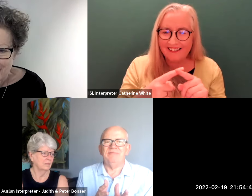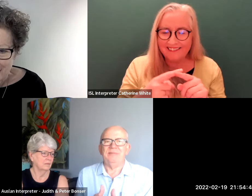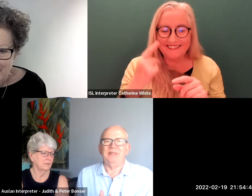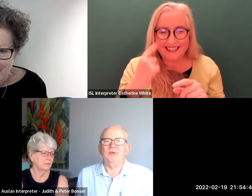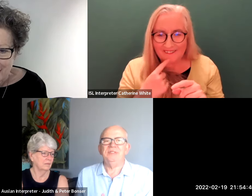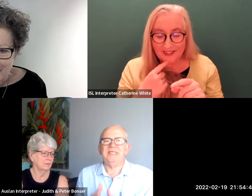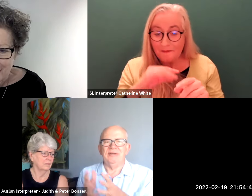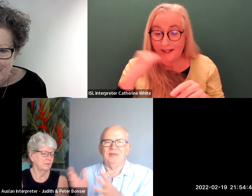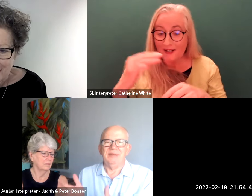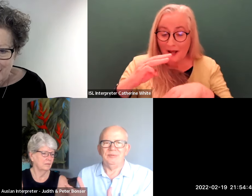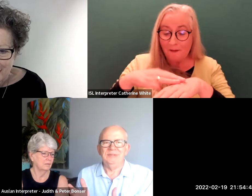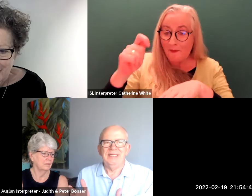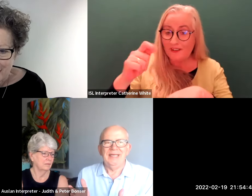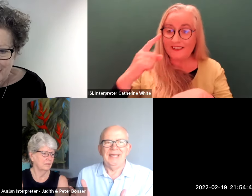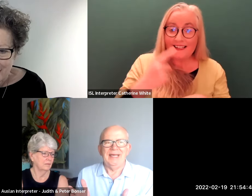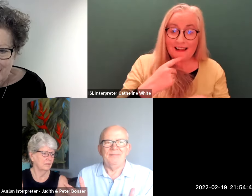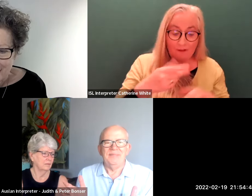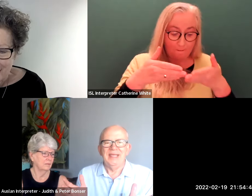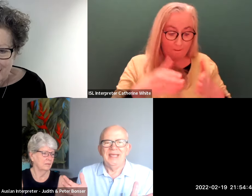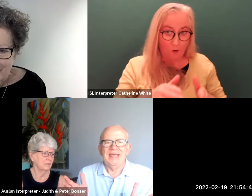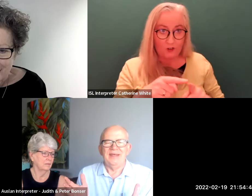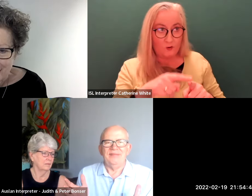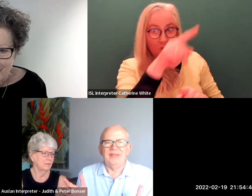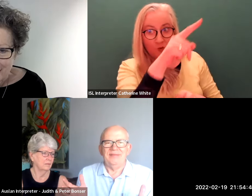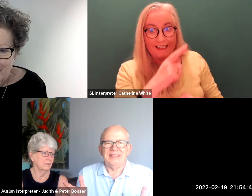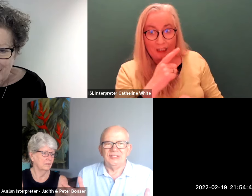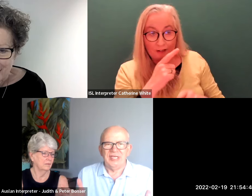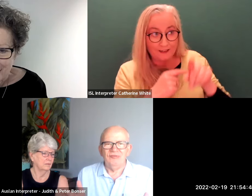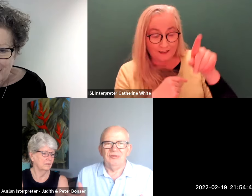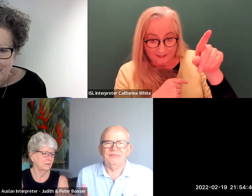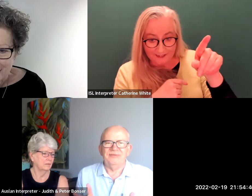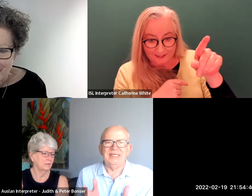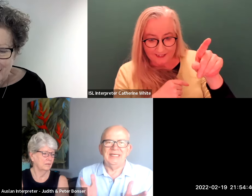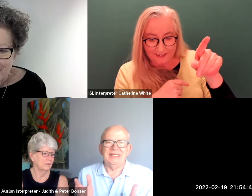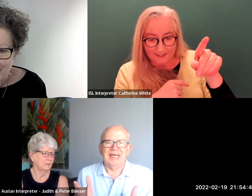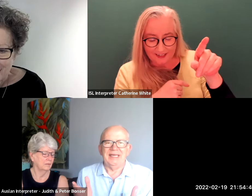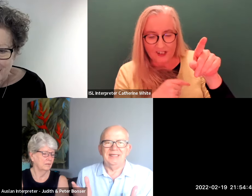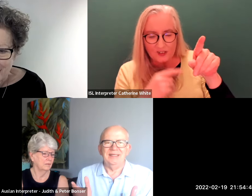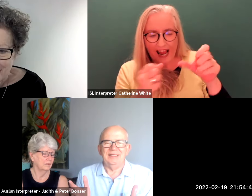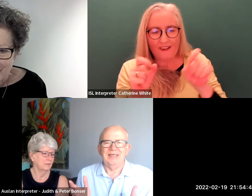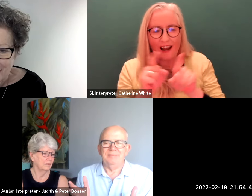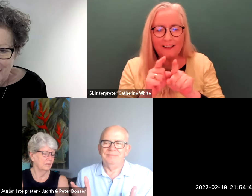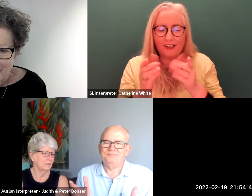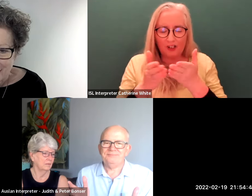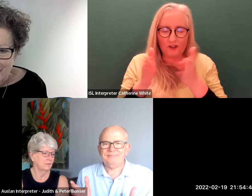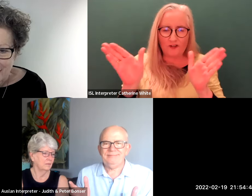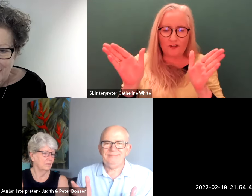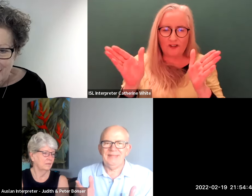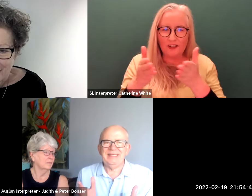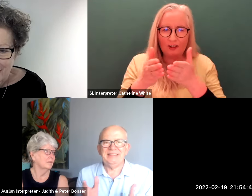most deaf people are born to hearing people um there's a general feeling that um